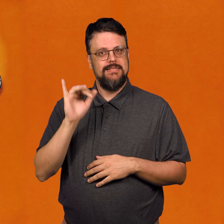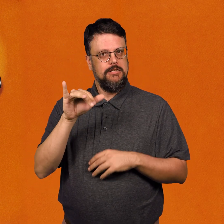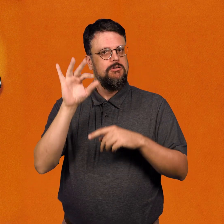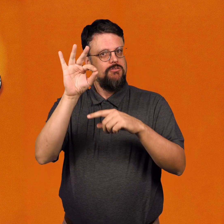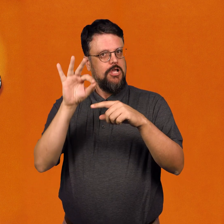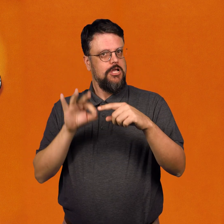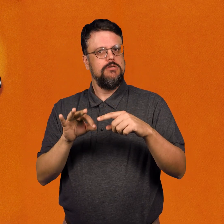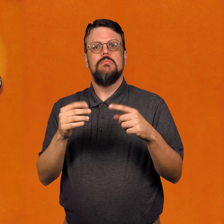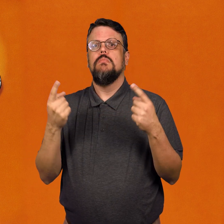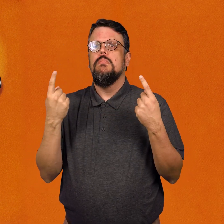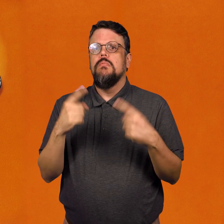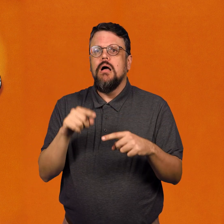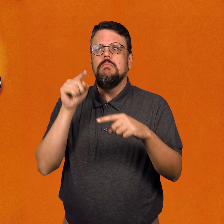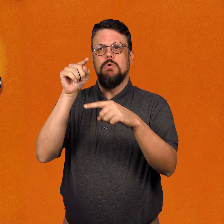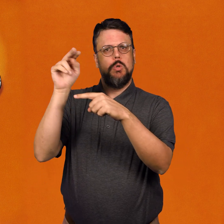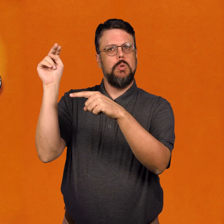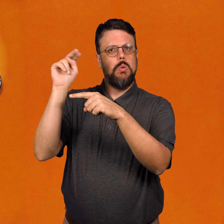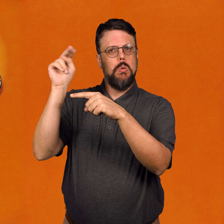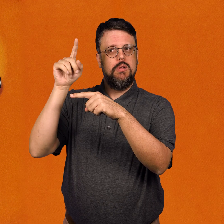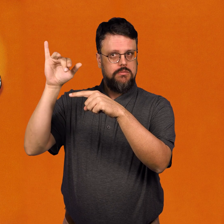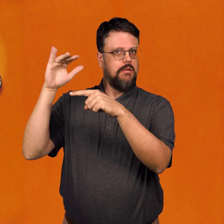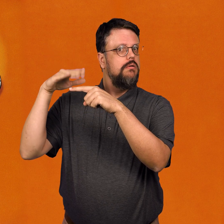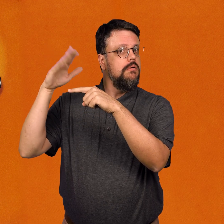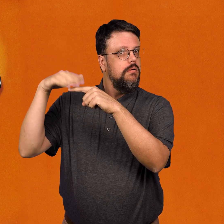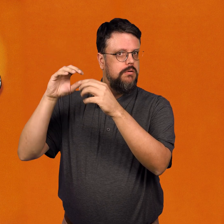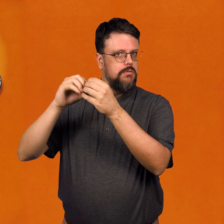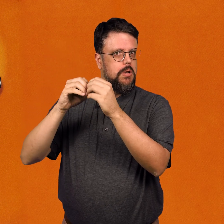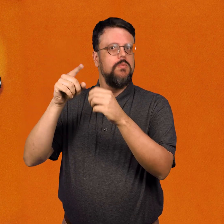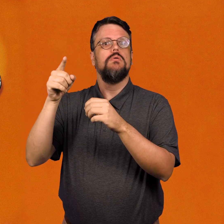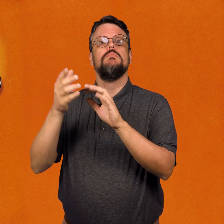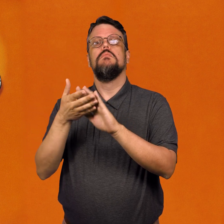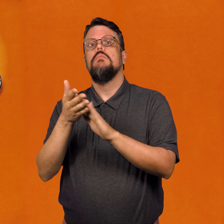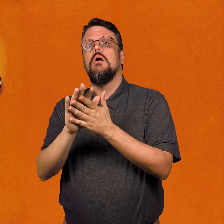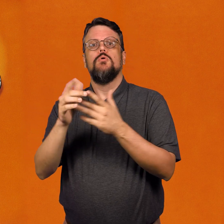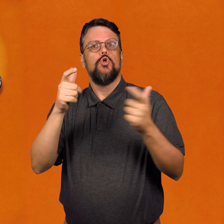What happens to a fraction as the numerator, the top number, gets larger?